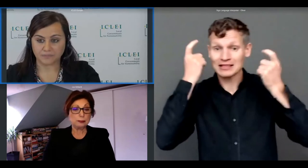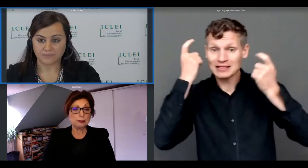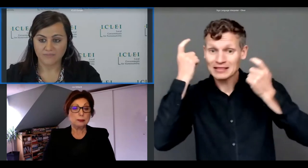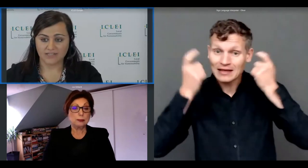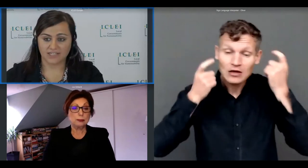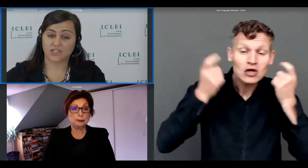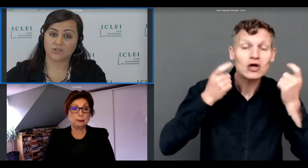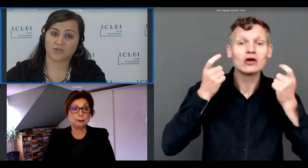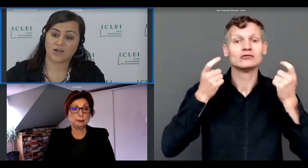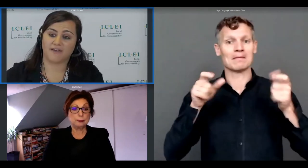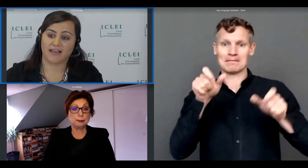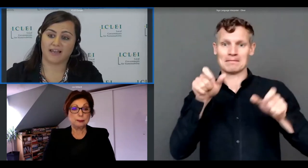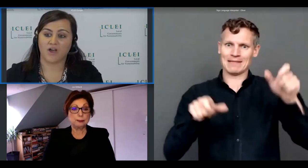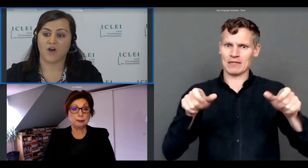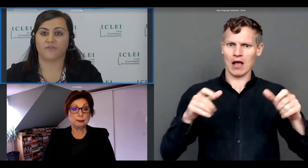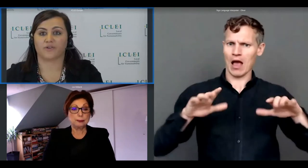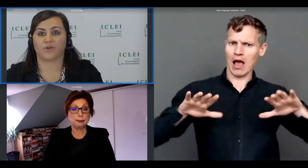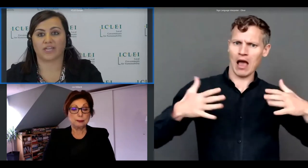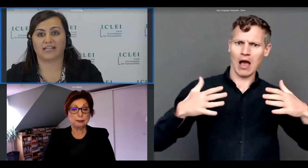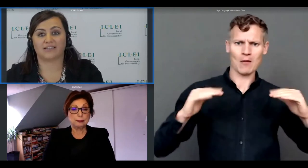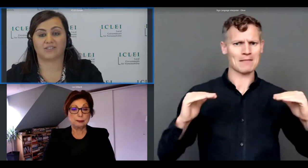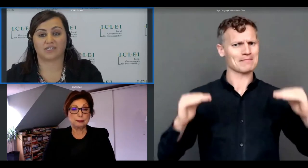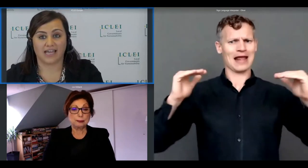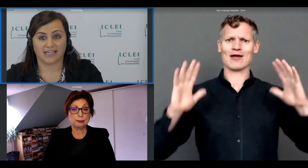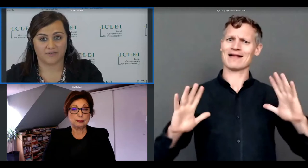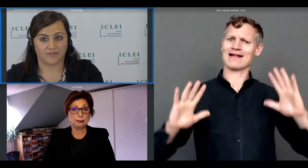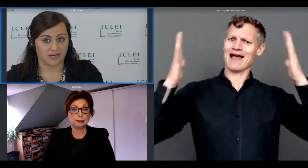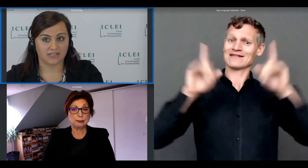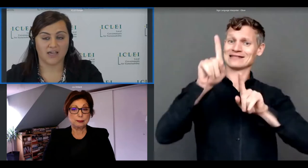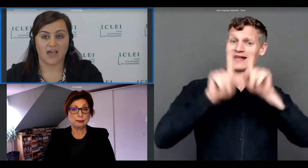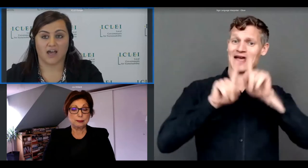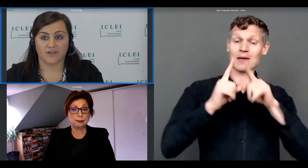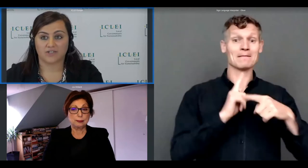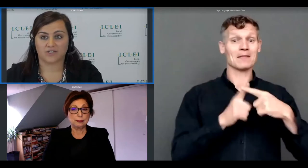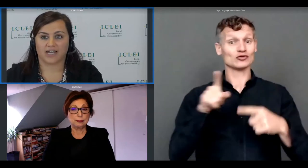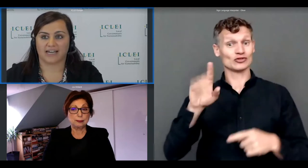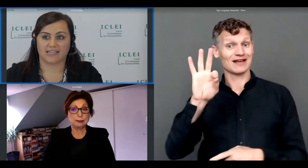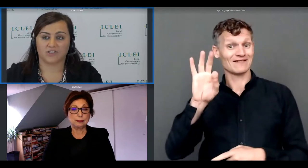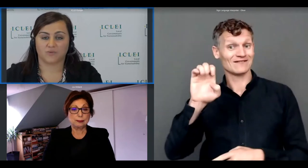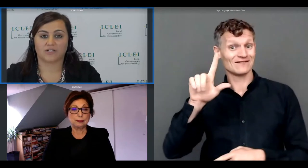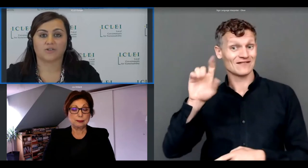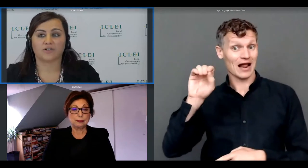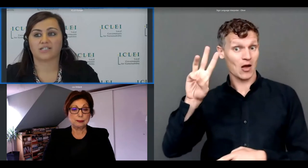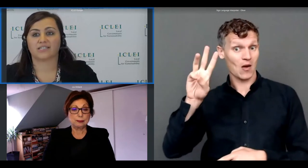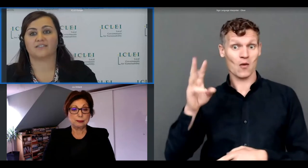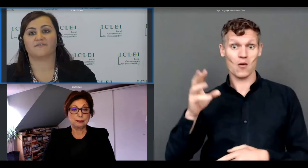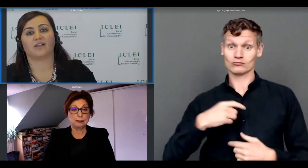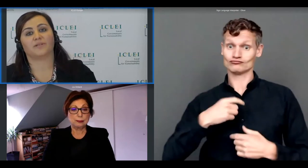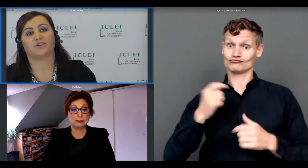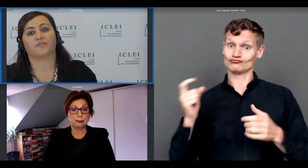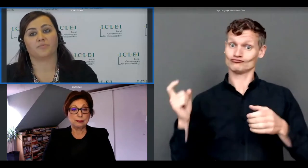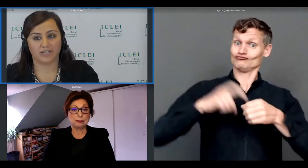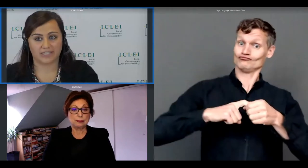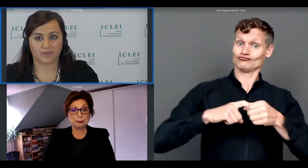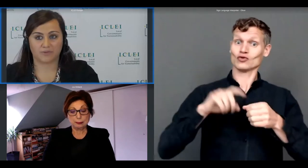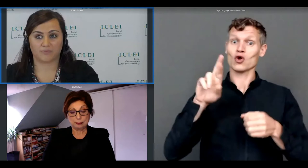she is also a fellow of the royal society of arts a research organization which encourages the development